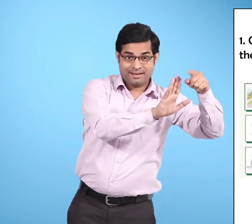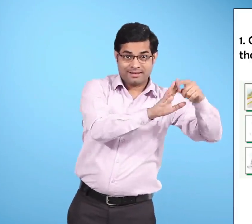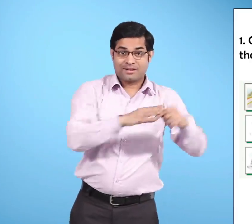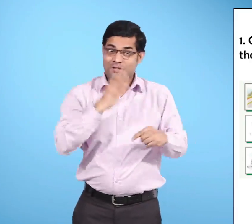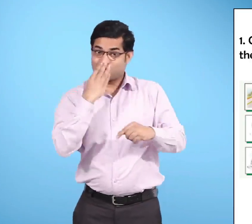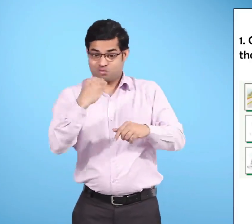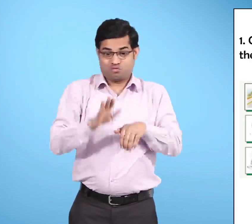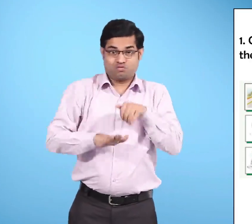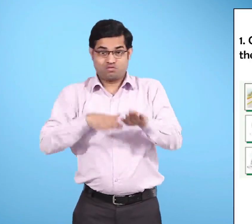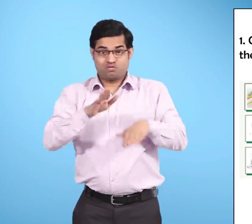Is it a duck